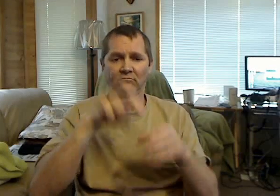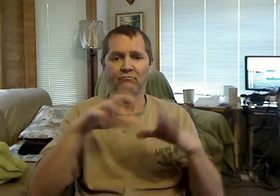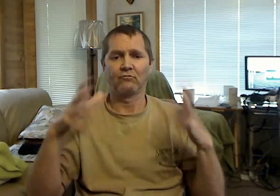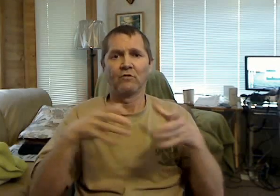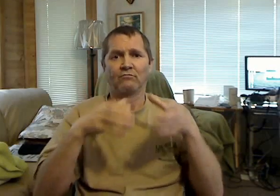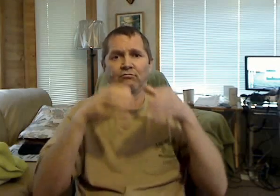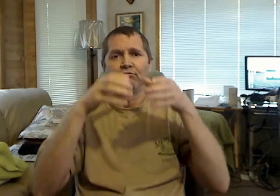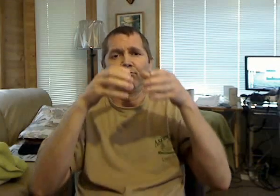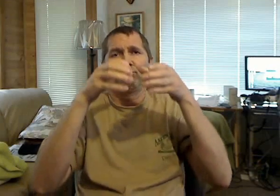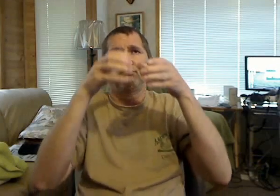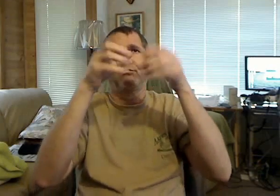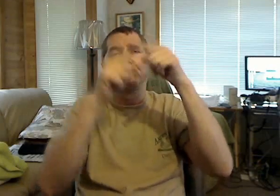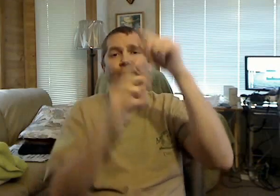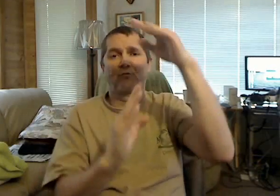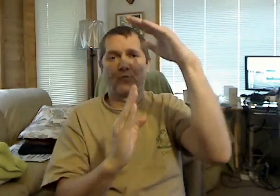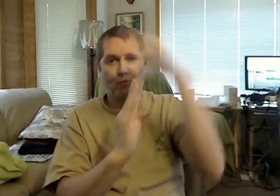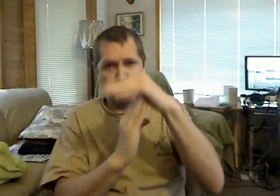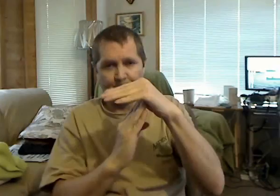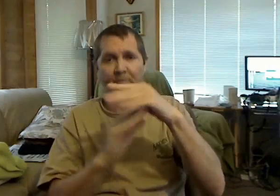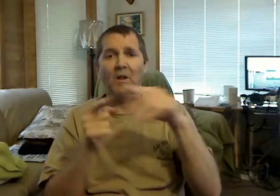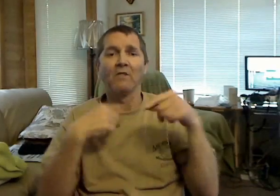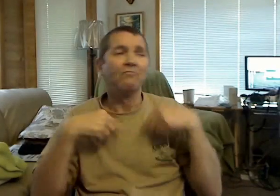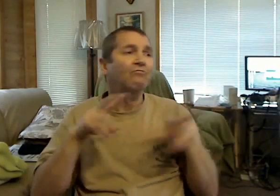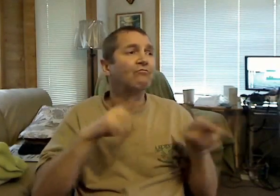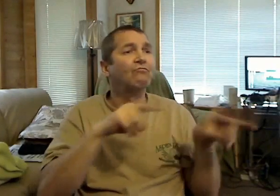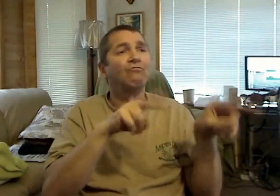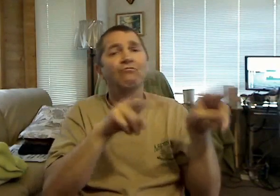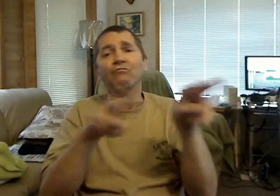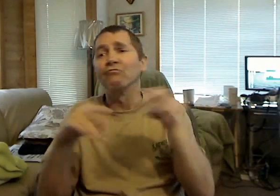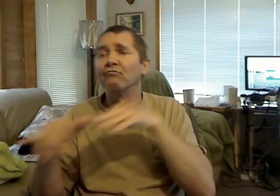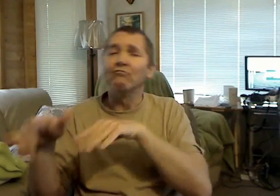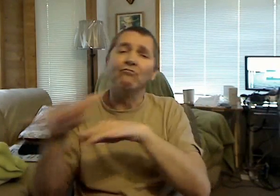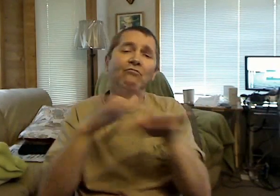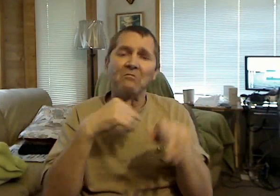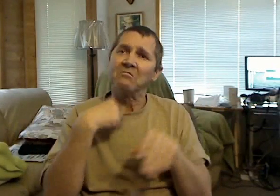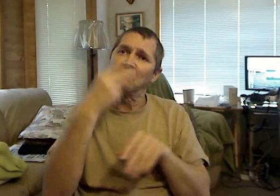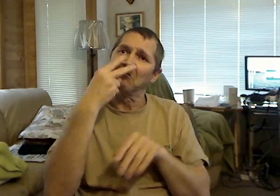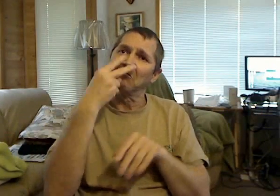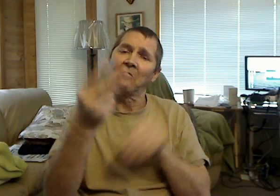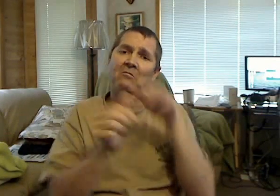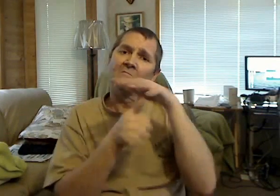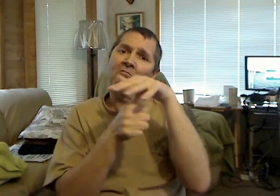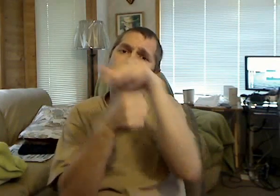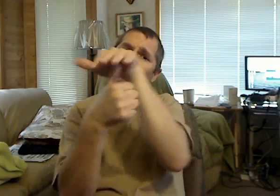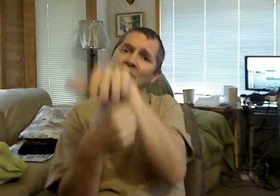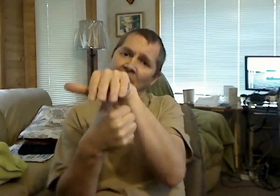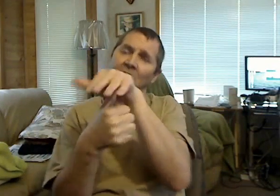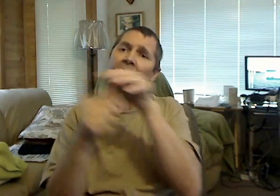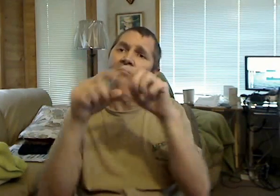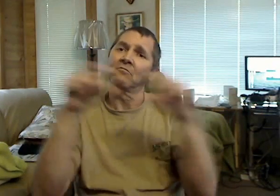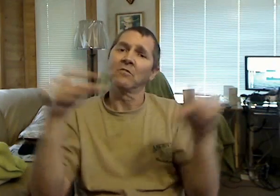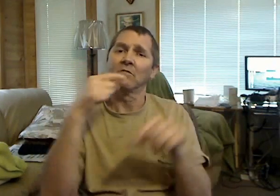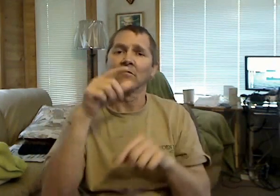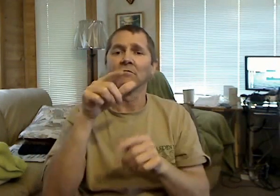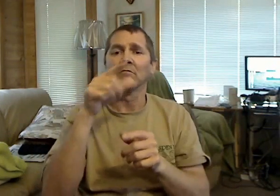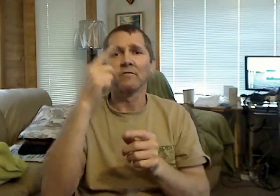The plastics, medicines, and innovations that make life modern come from one place. American Chemistry. AmericanChemistry.com.